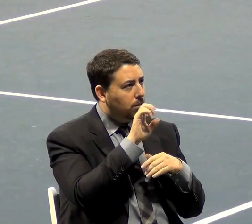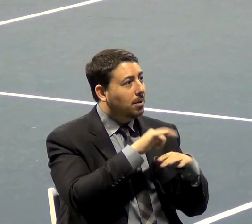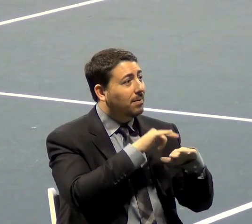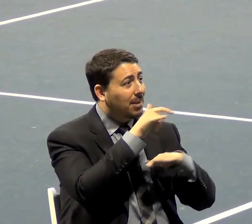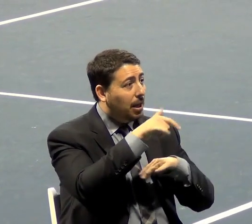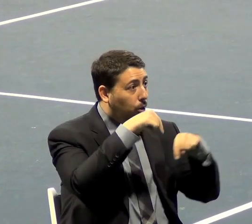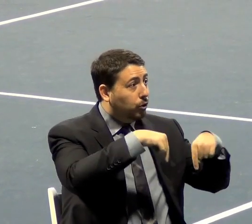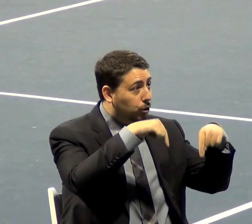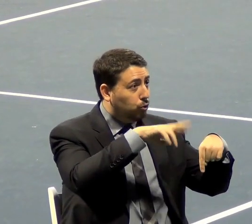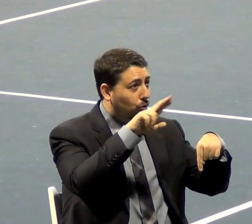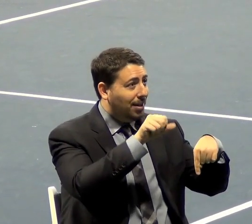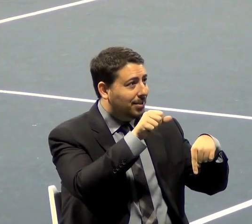itself.